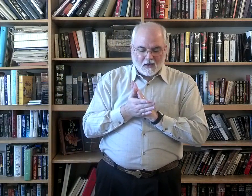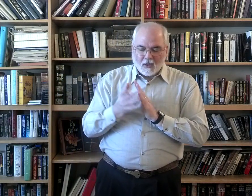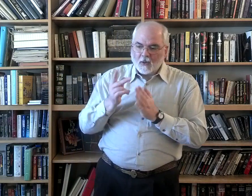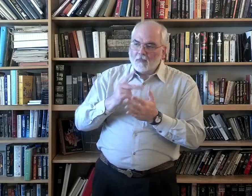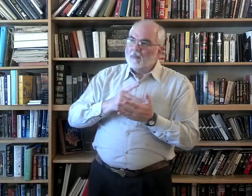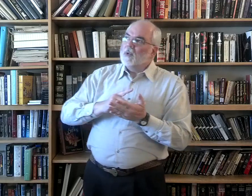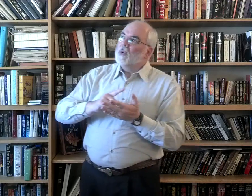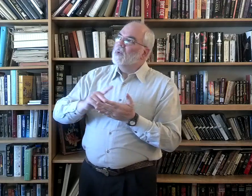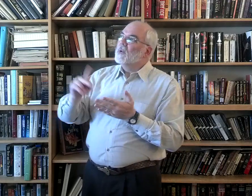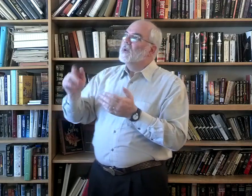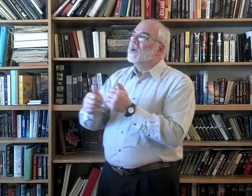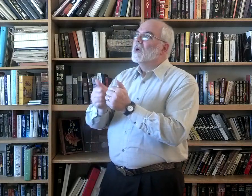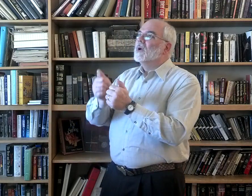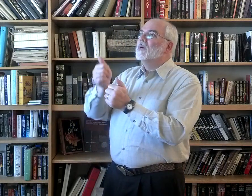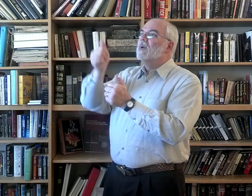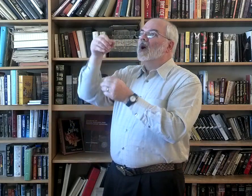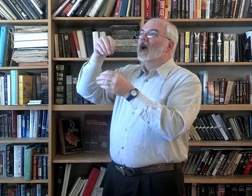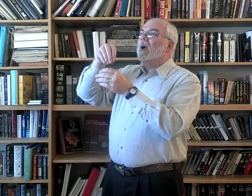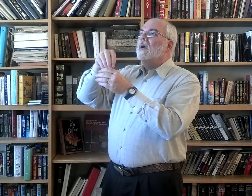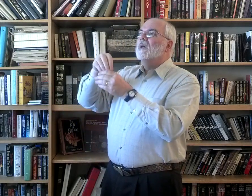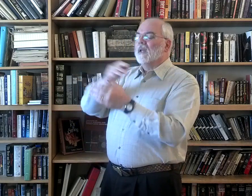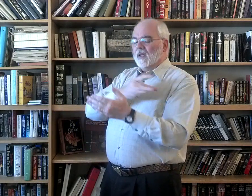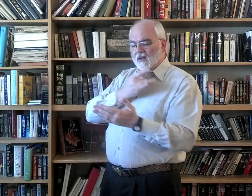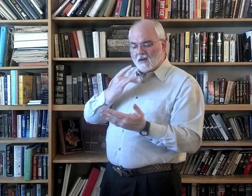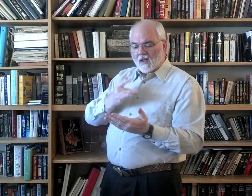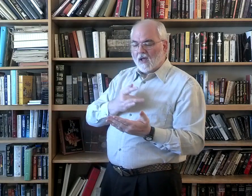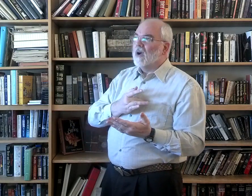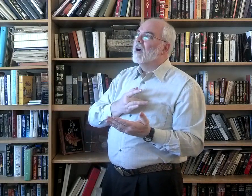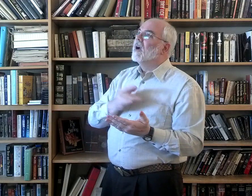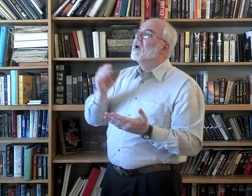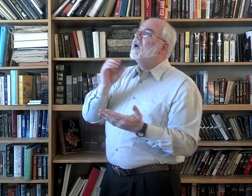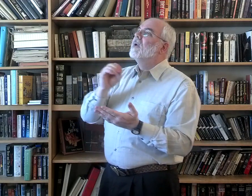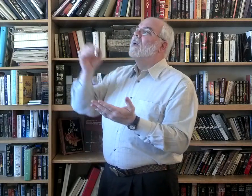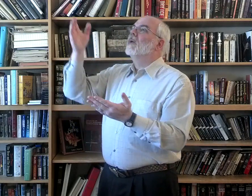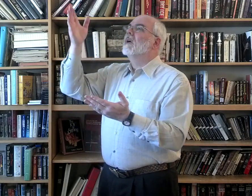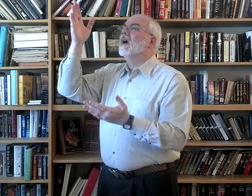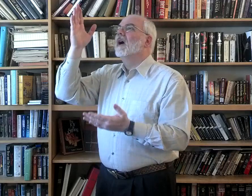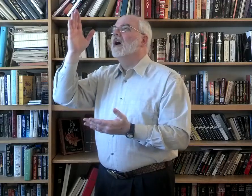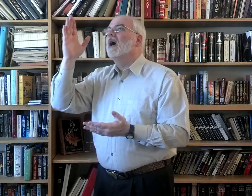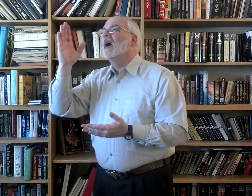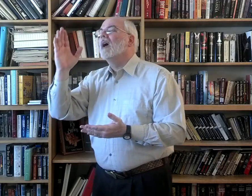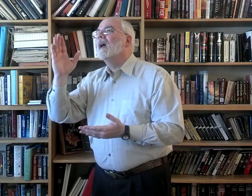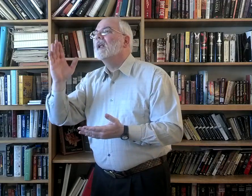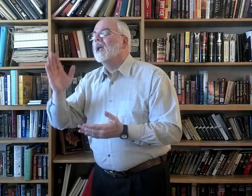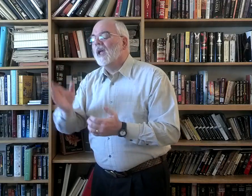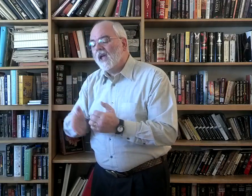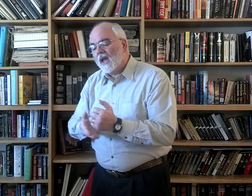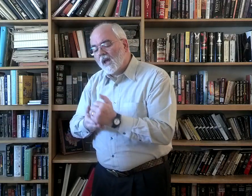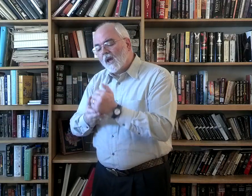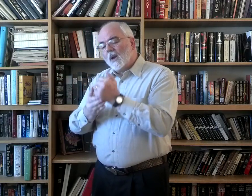Pure or in Heart, O God, help